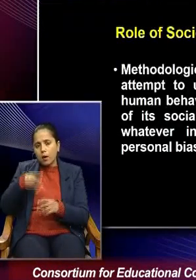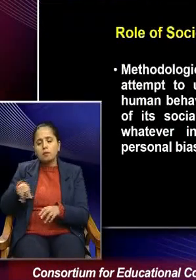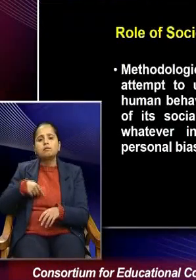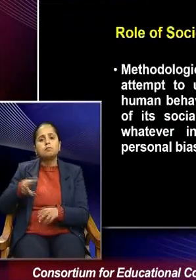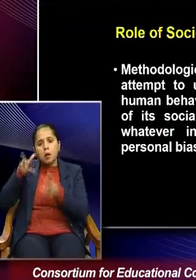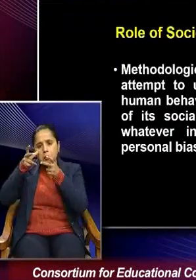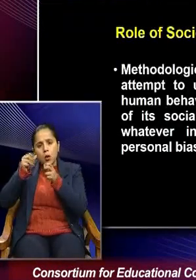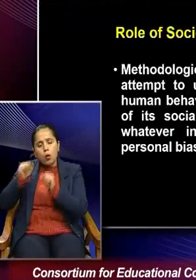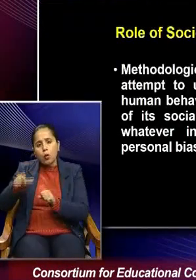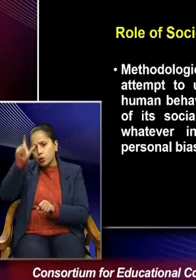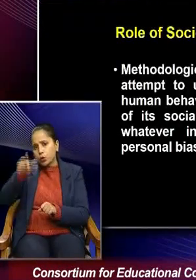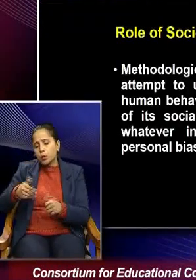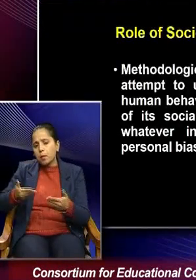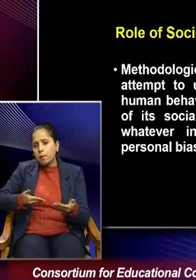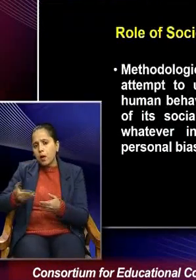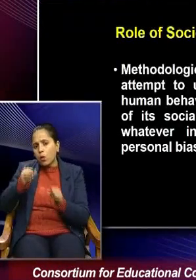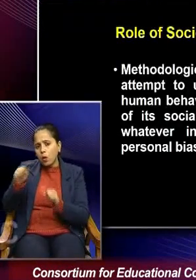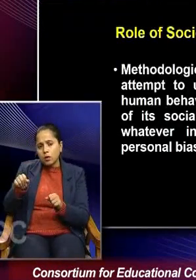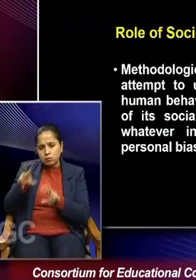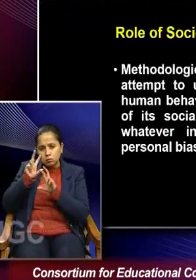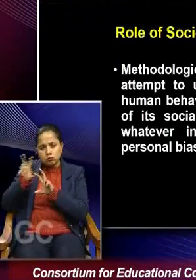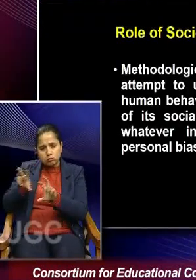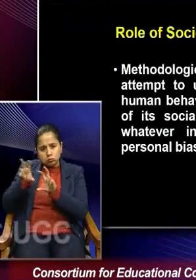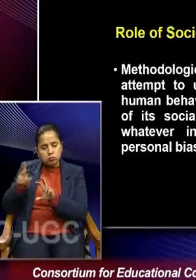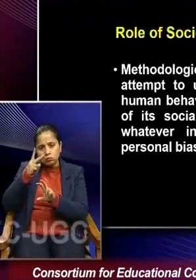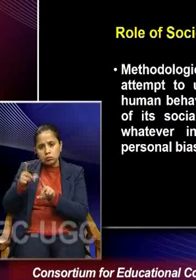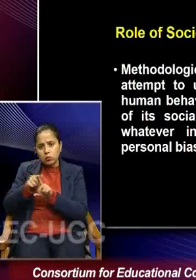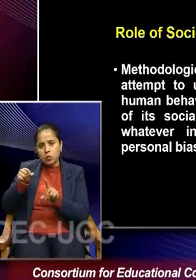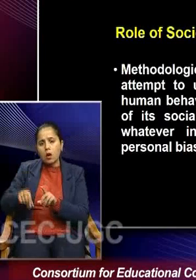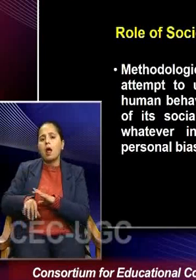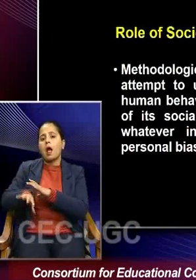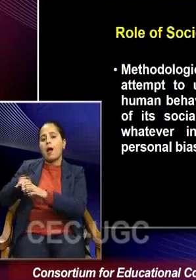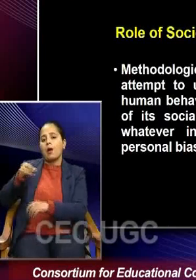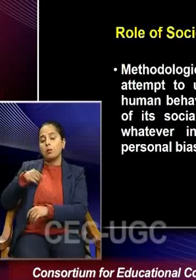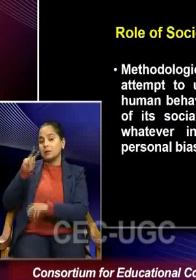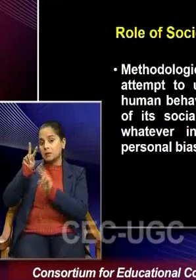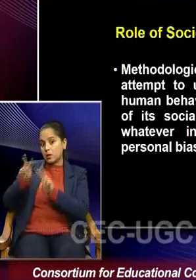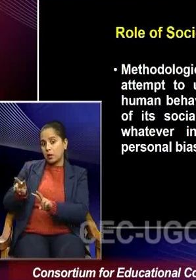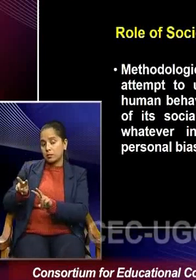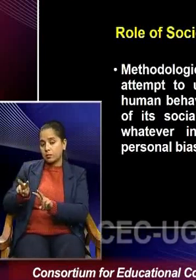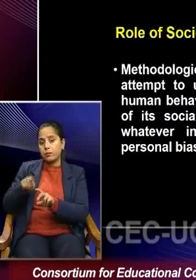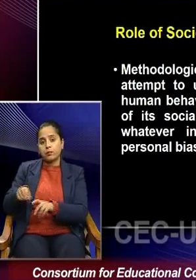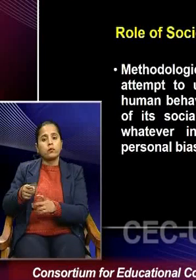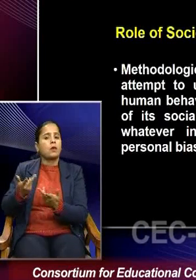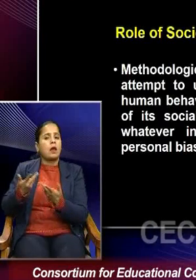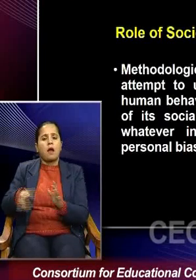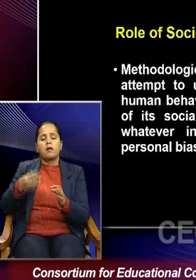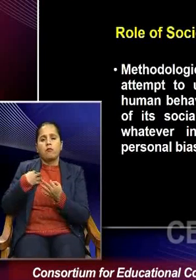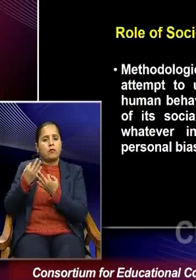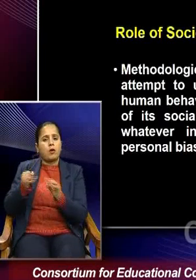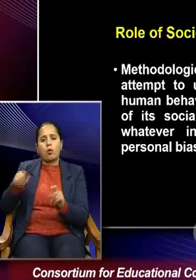human behavior outside the context of a social setting, free from whatever